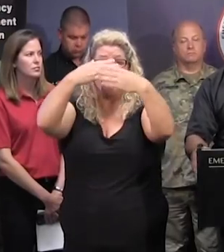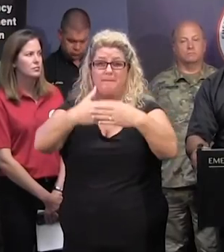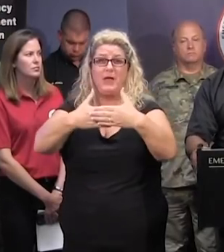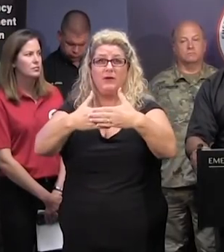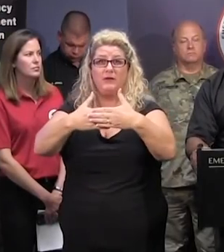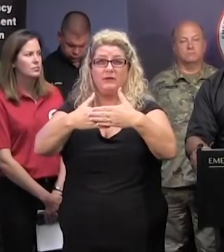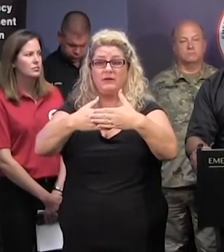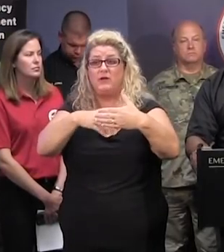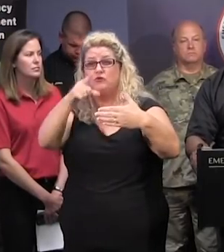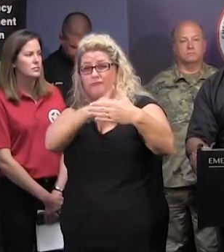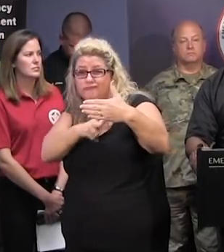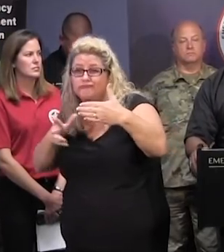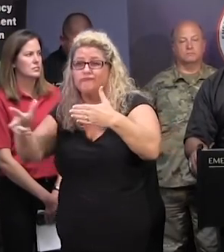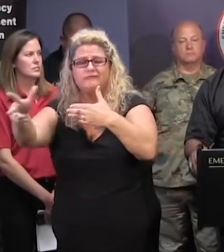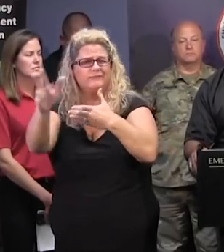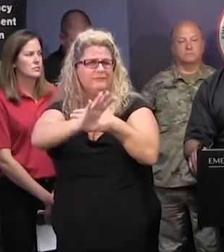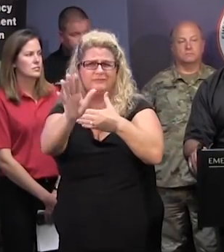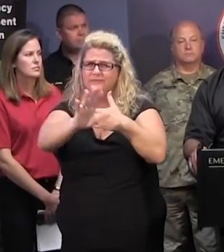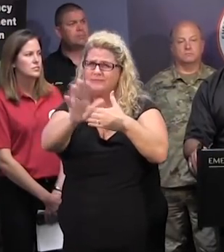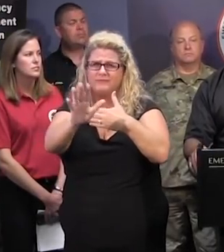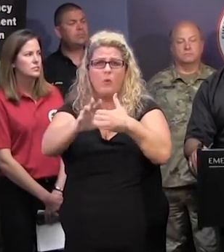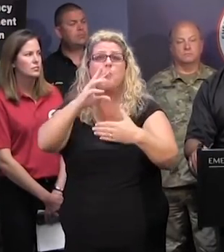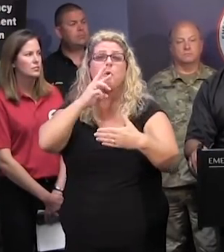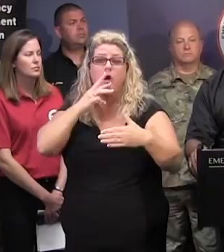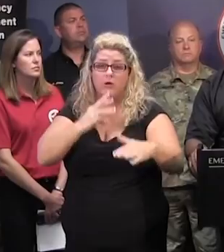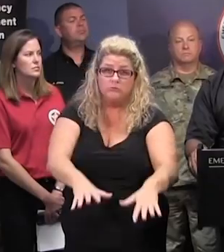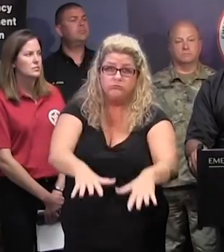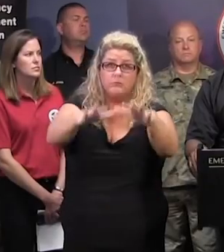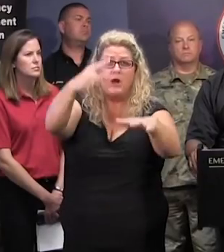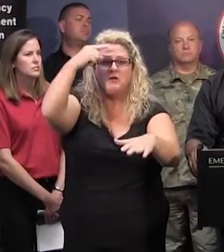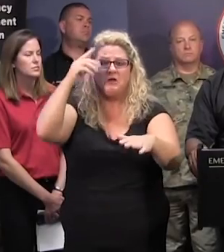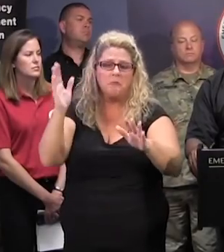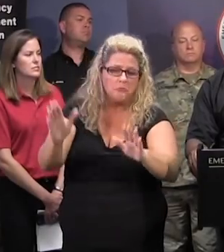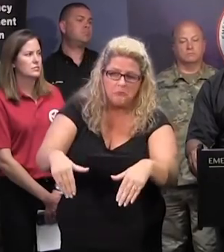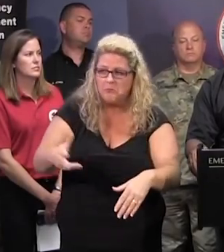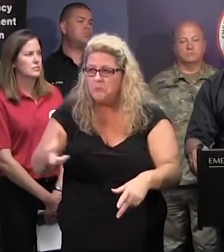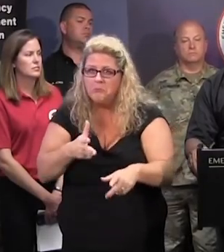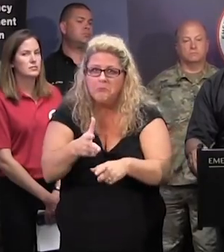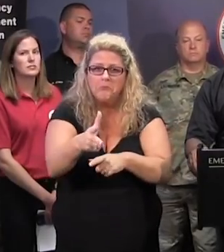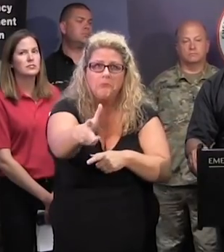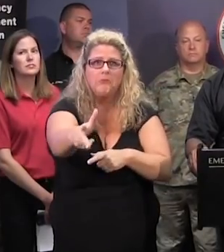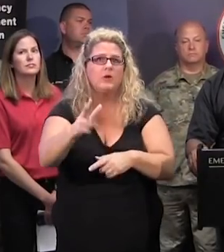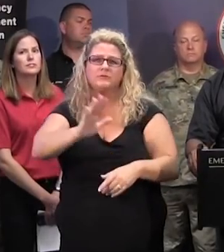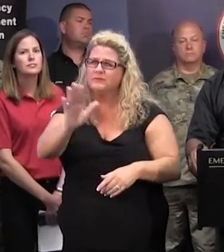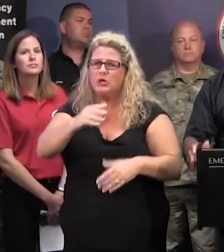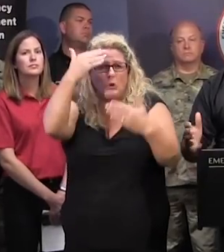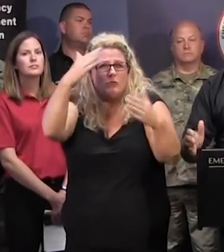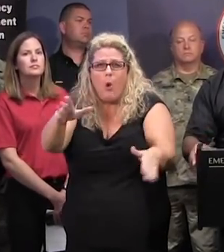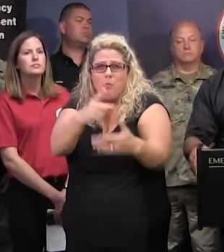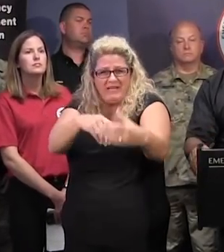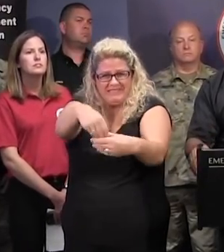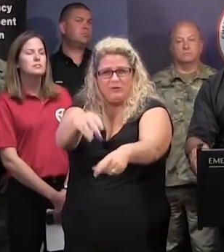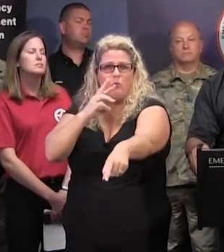Governor state earlier. Don't drive and stand in water. We know why. could be down power lines, debris, tree branches down,